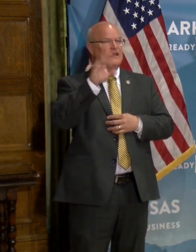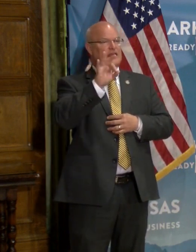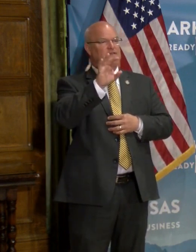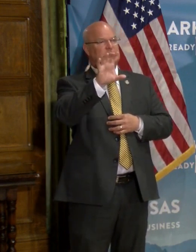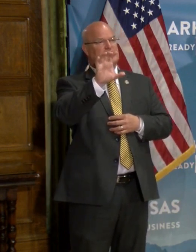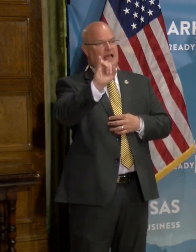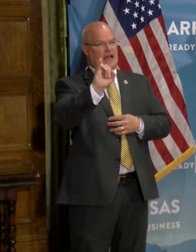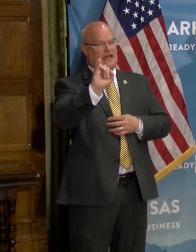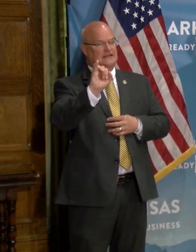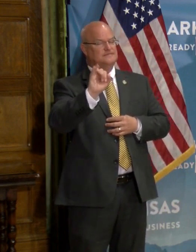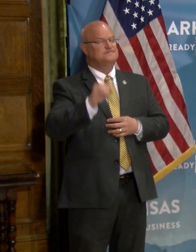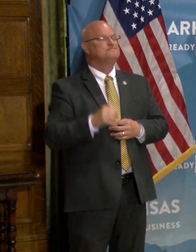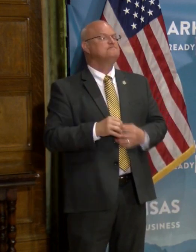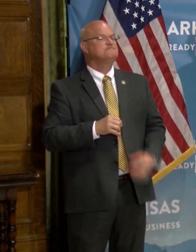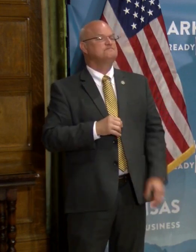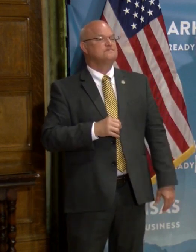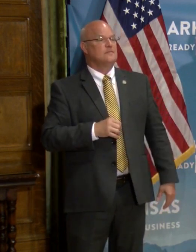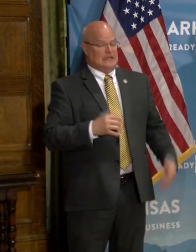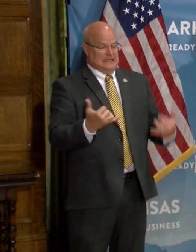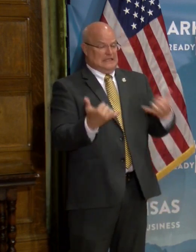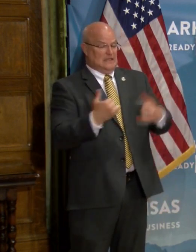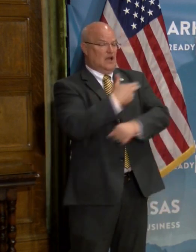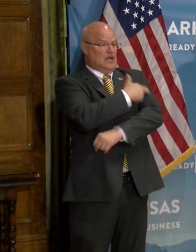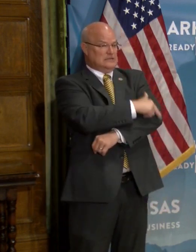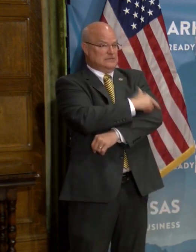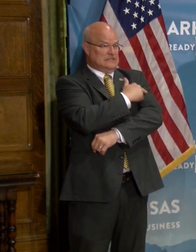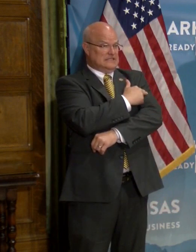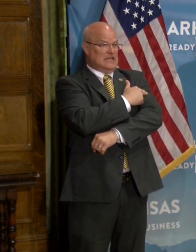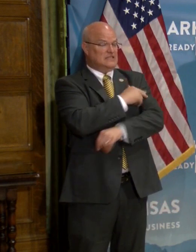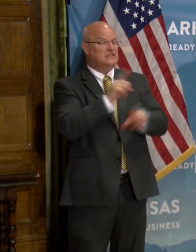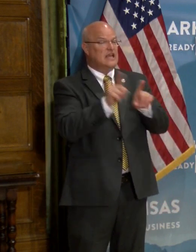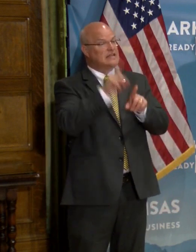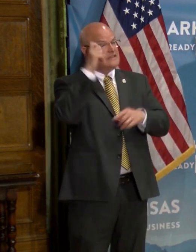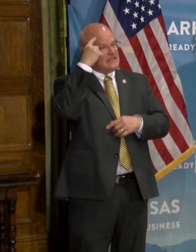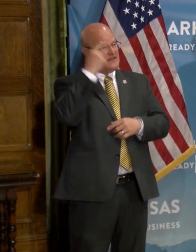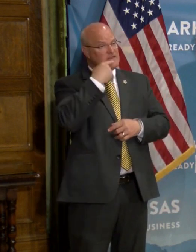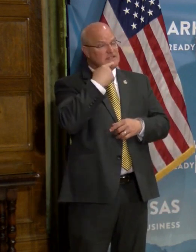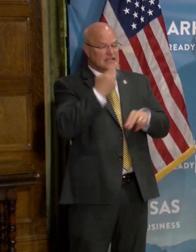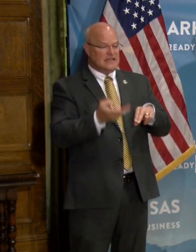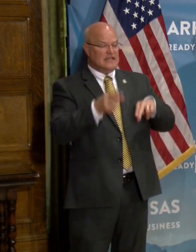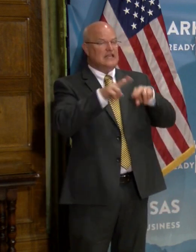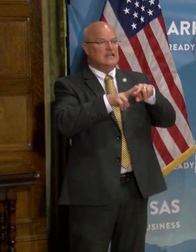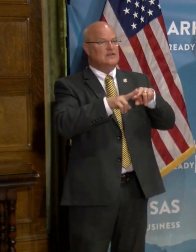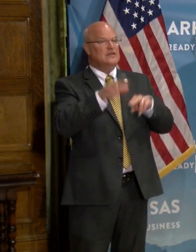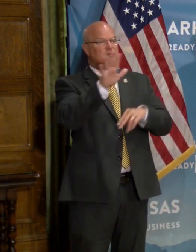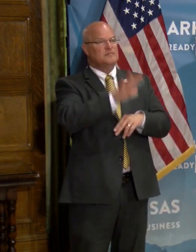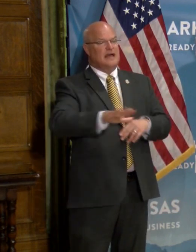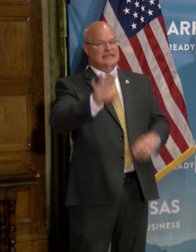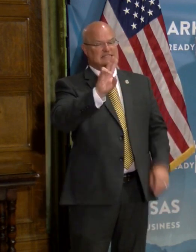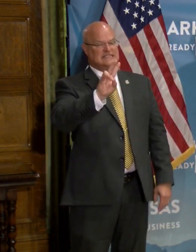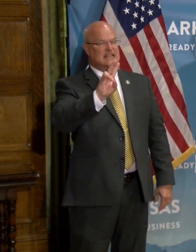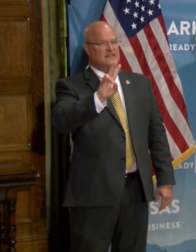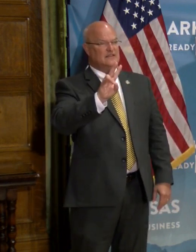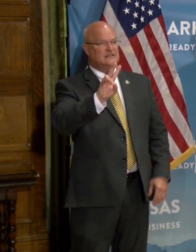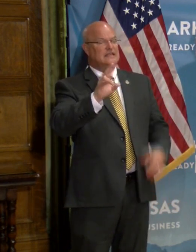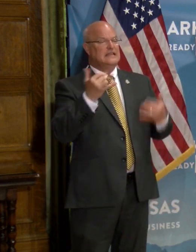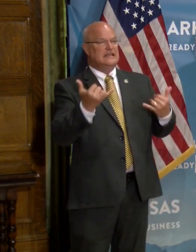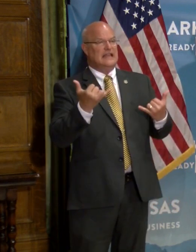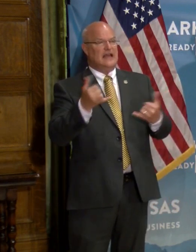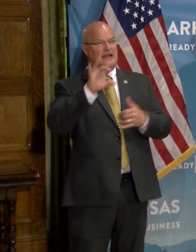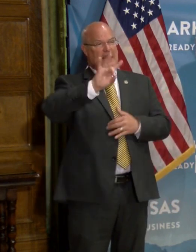Federal Correctional Institute. Our current hospitalizations, as the governor mentioned, have increased by a net of seven to 86.